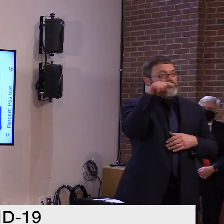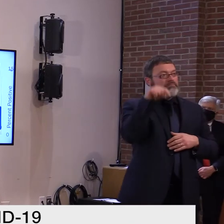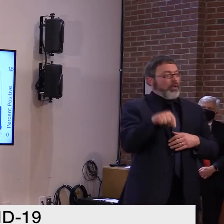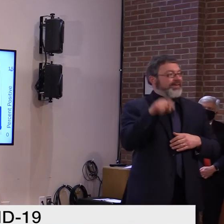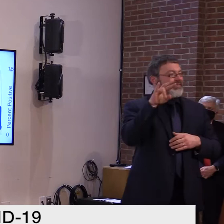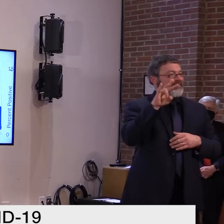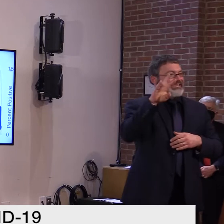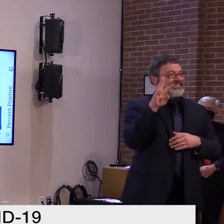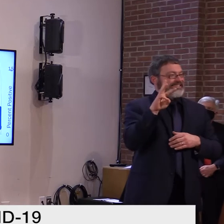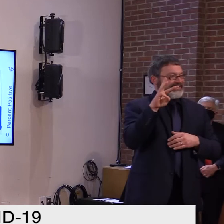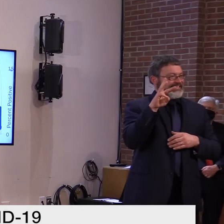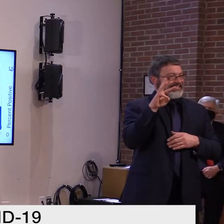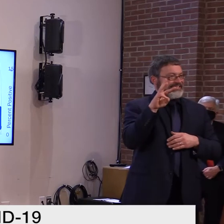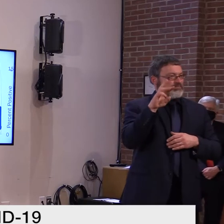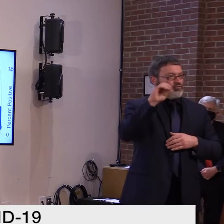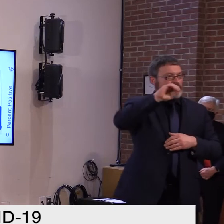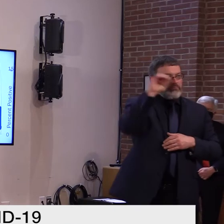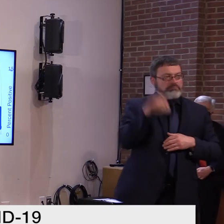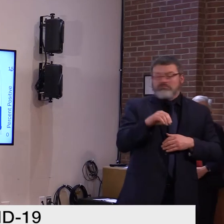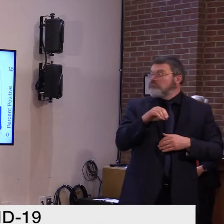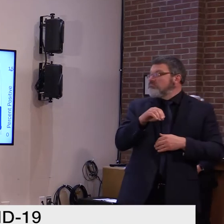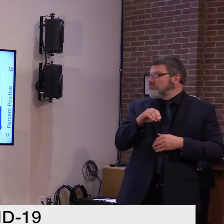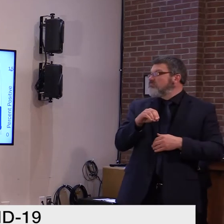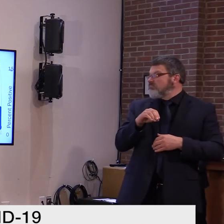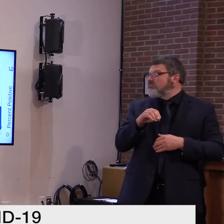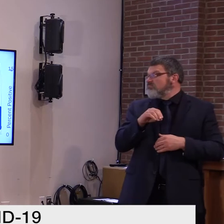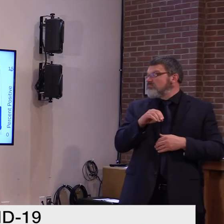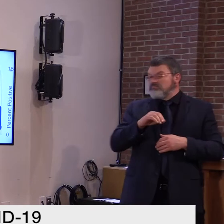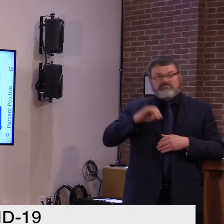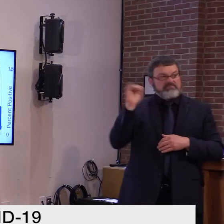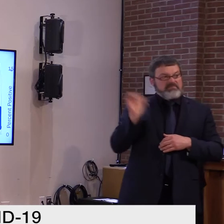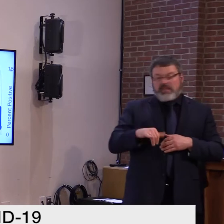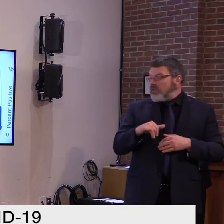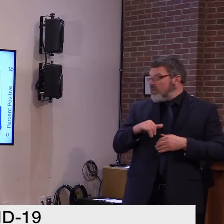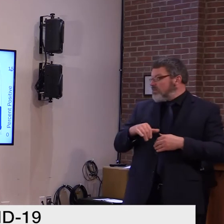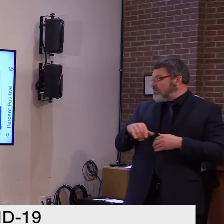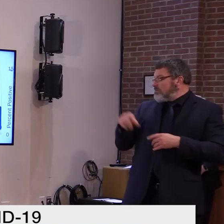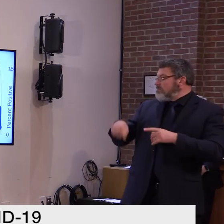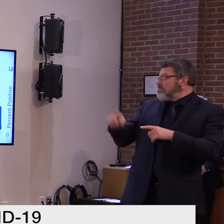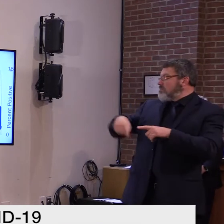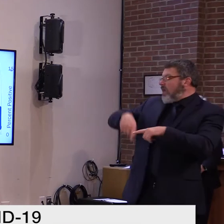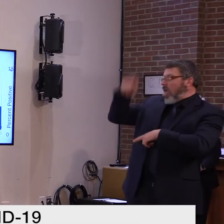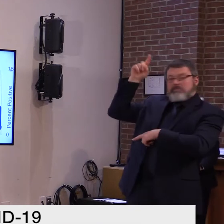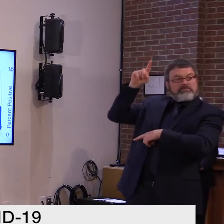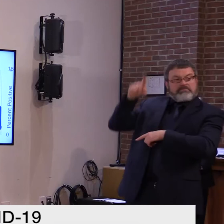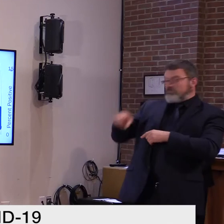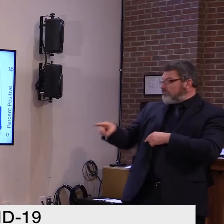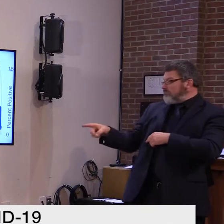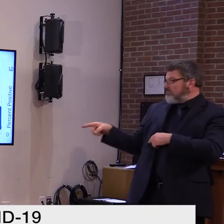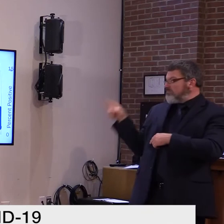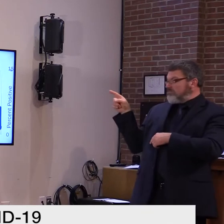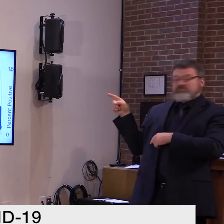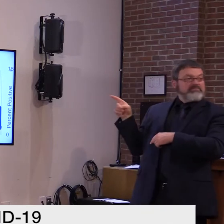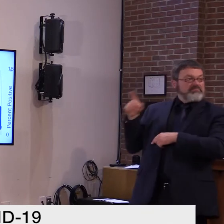November 10th was 1.76. I believe the seven-day average is between 1.3 and 1.5.